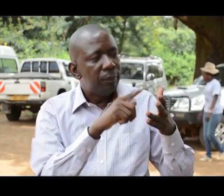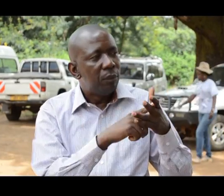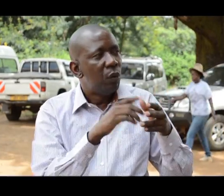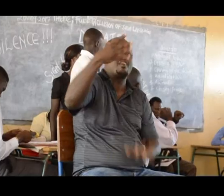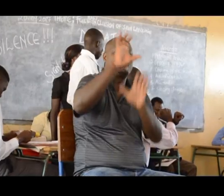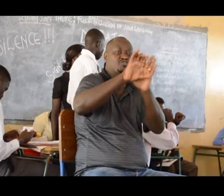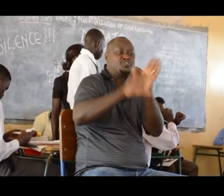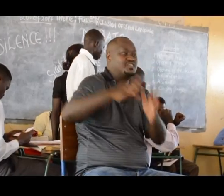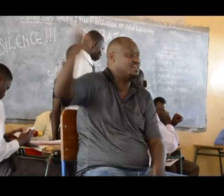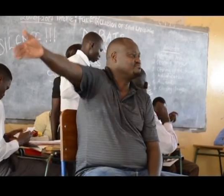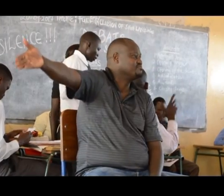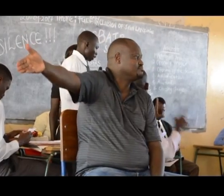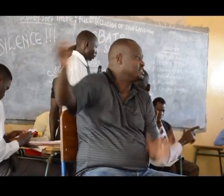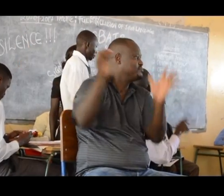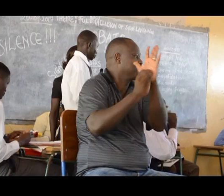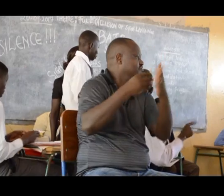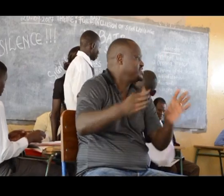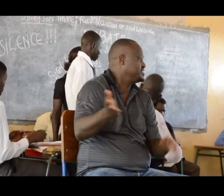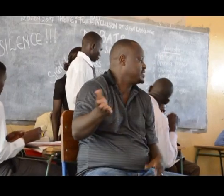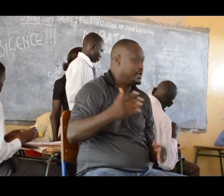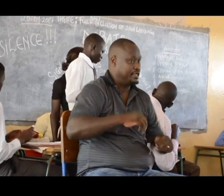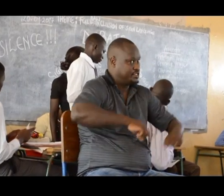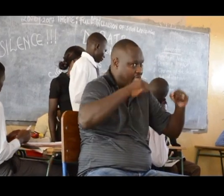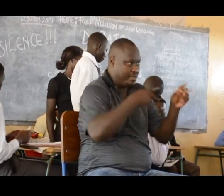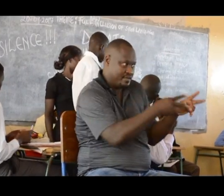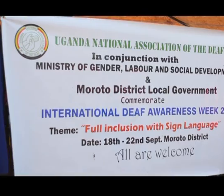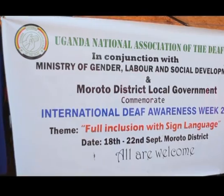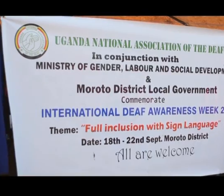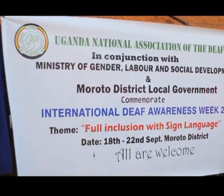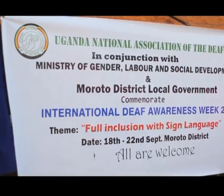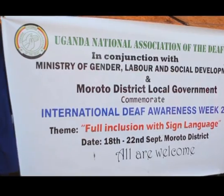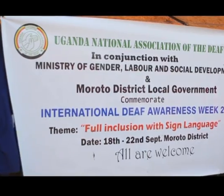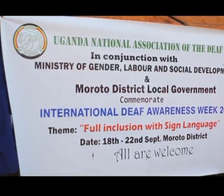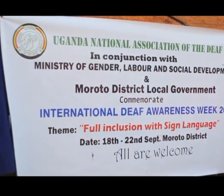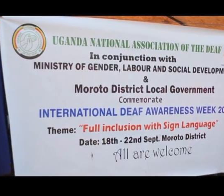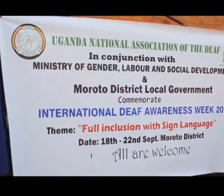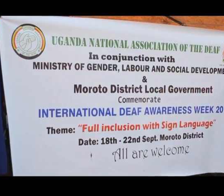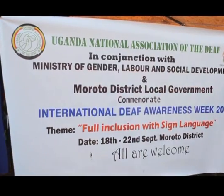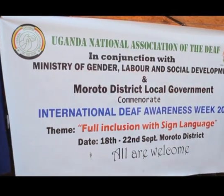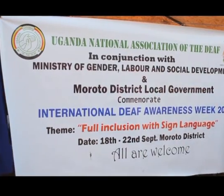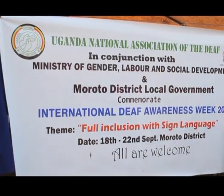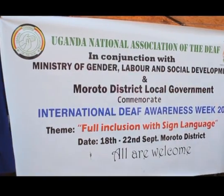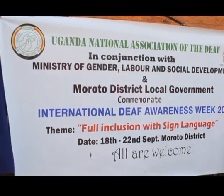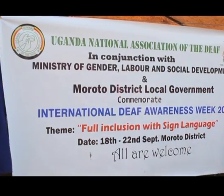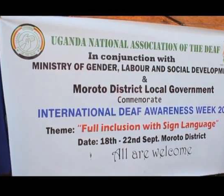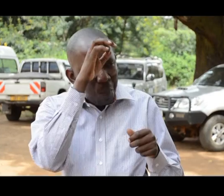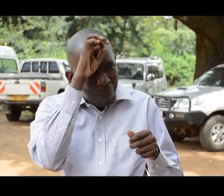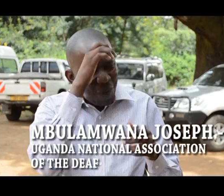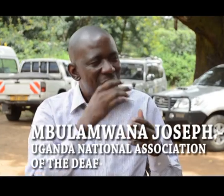public lecture on raising awareness. This year's theme is full inclusion. So we want to see how deaf people can